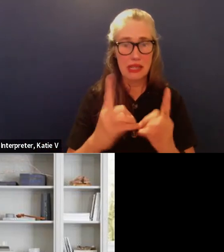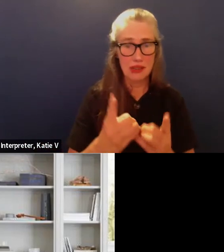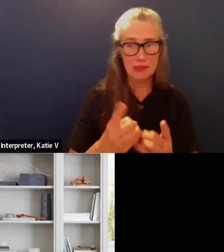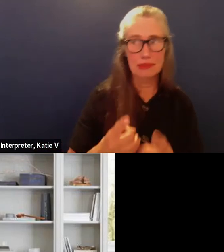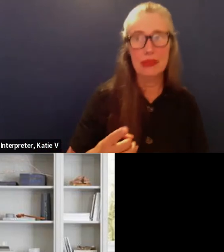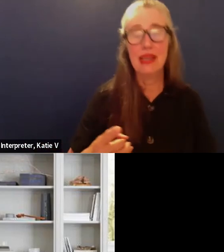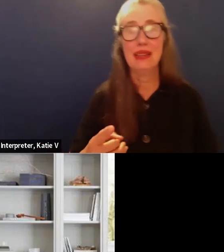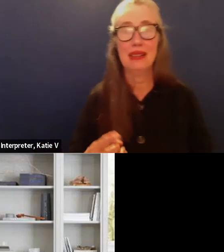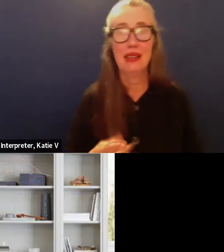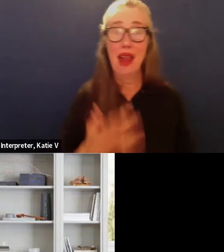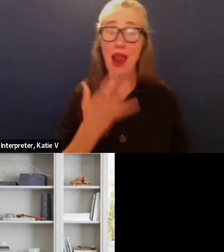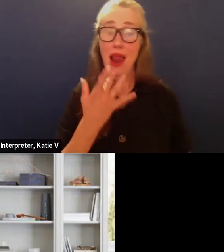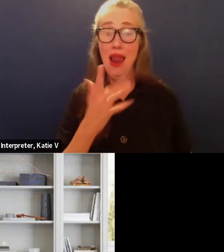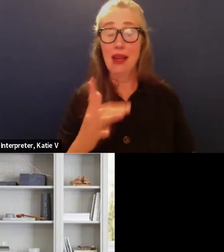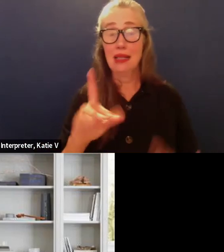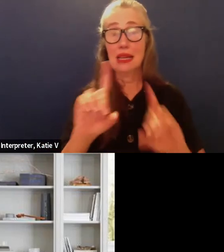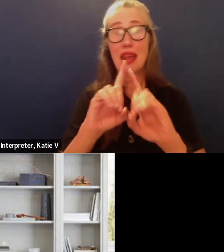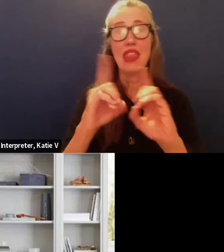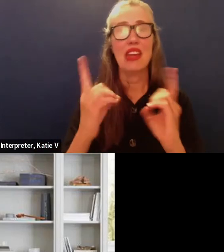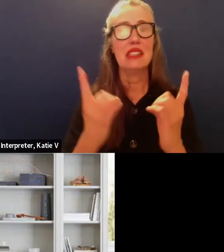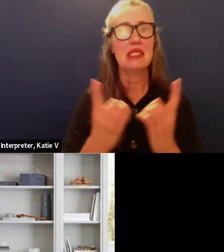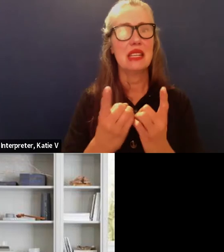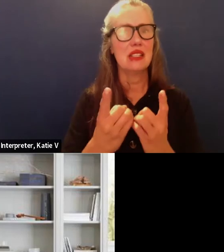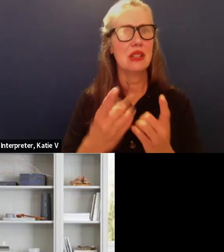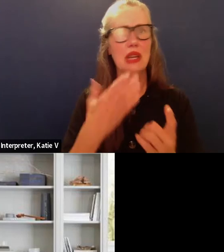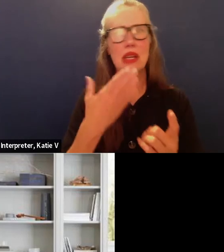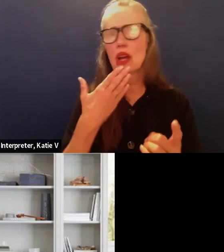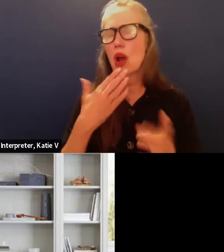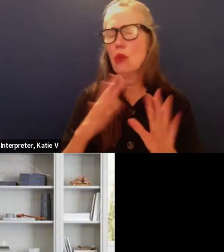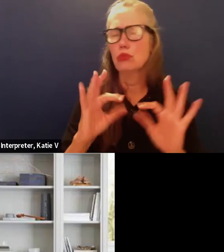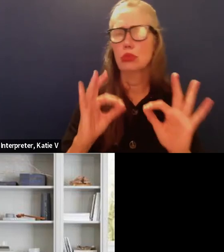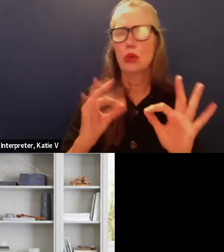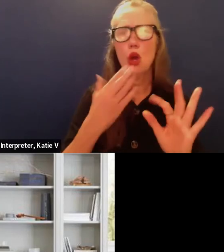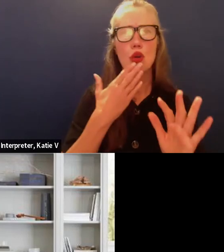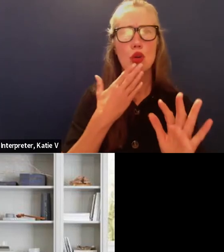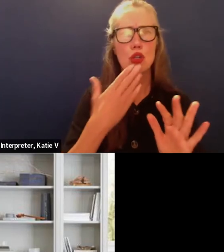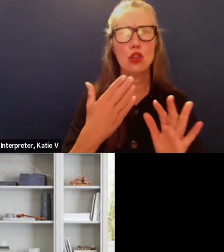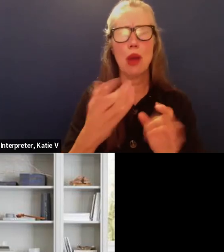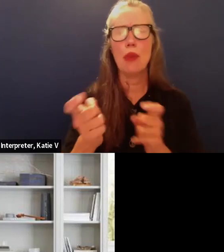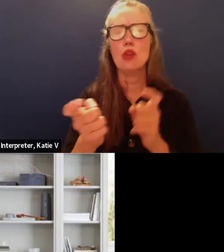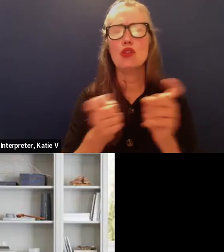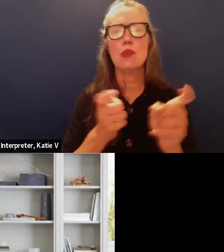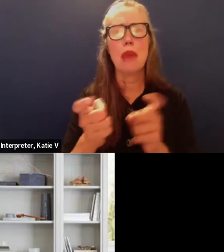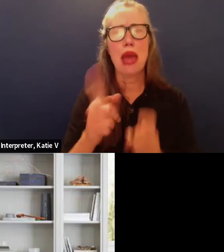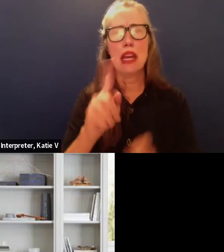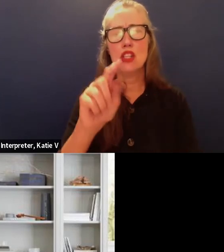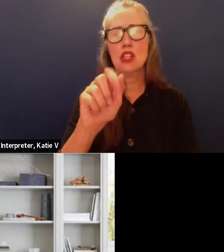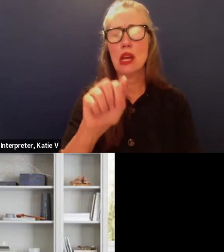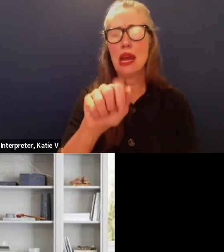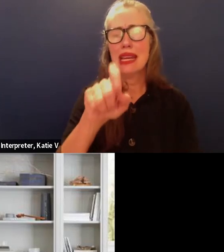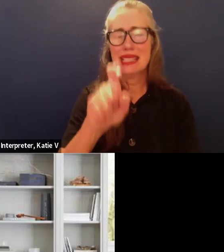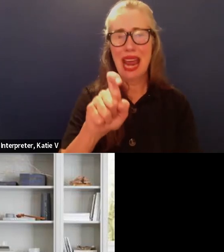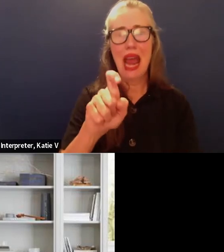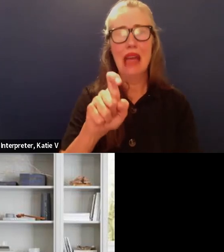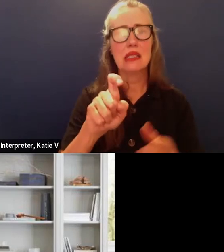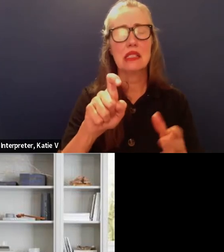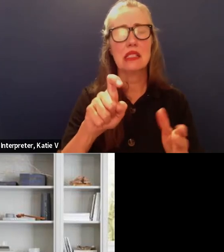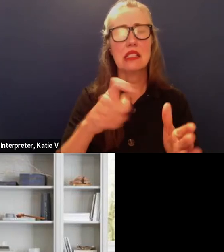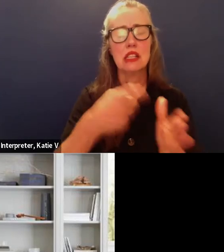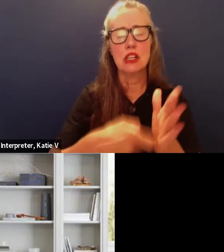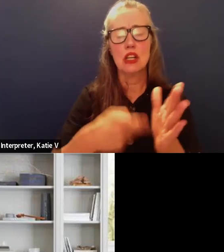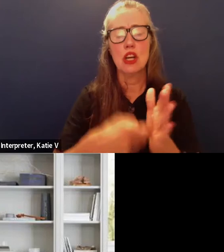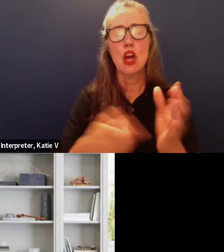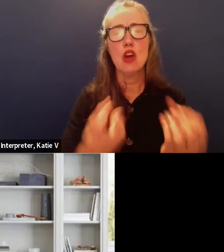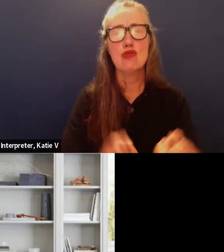has done a very good job of managing their tax rate and really what will affect the ability